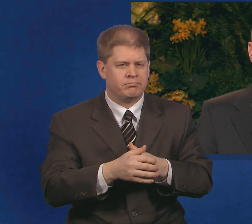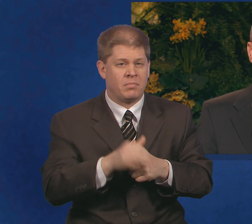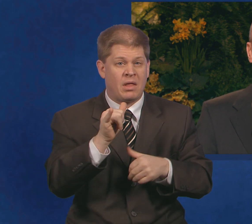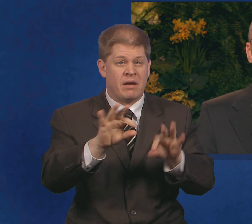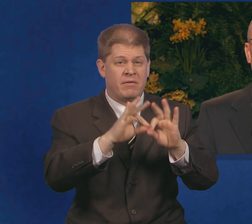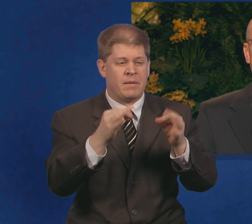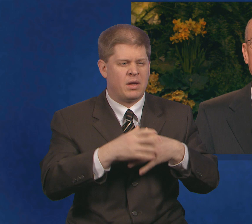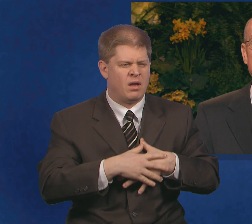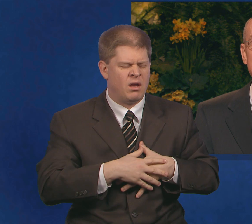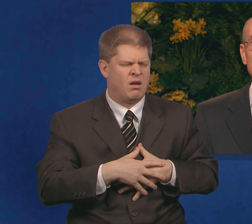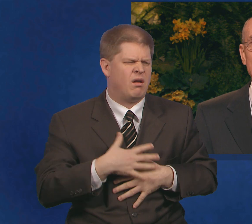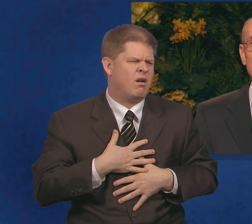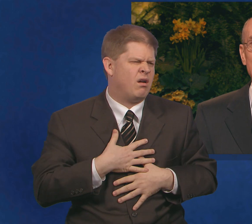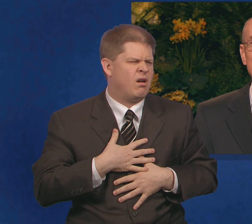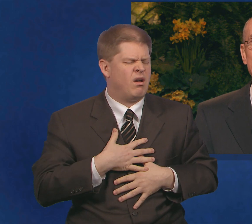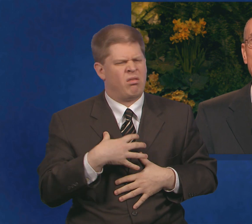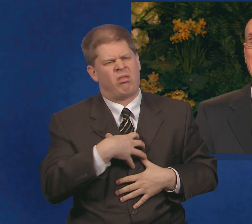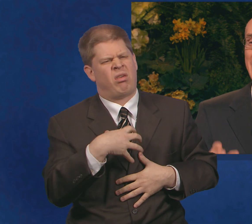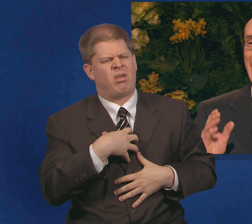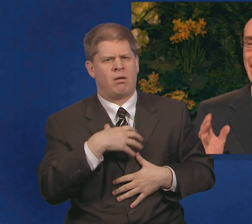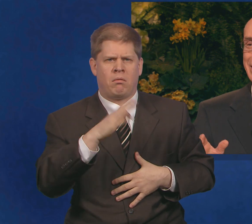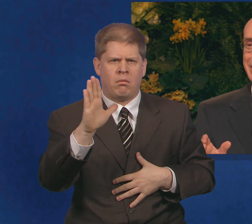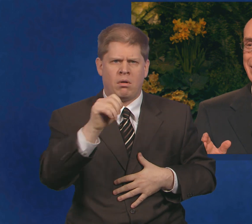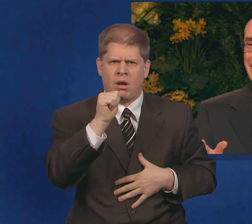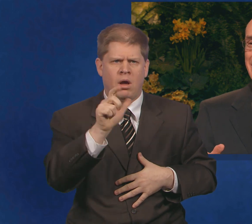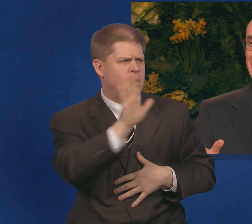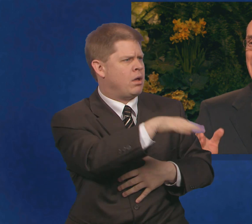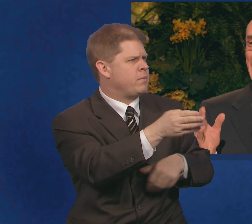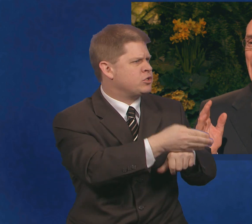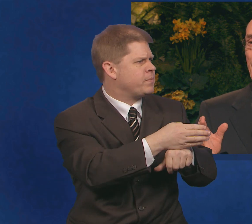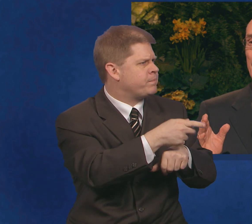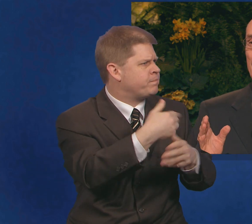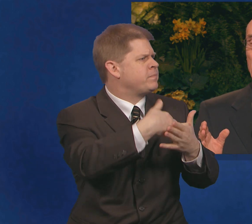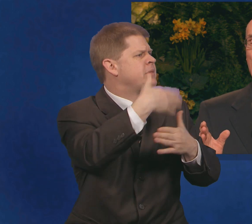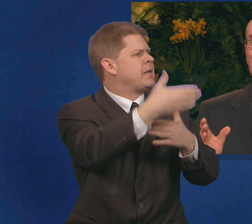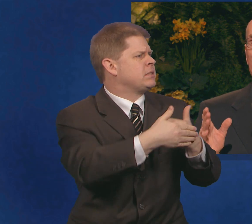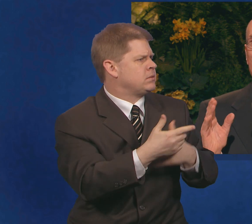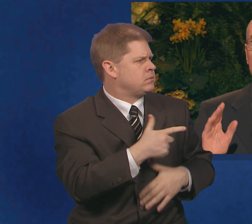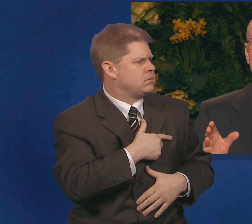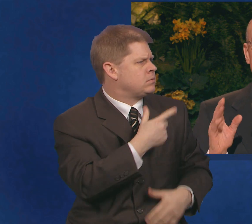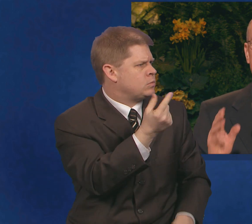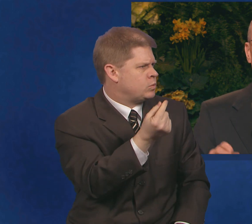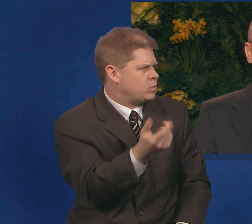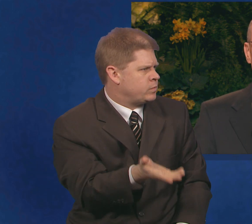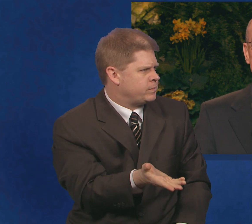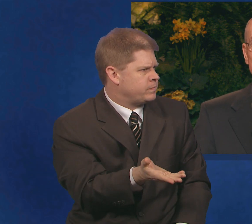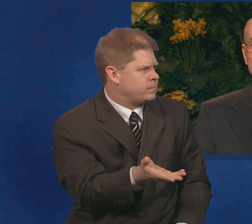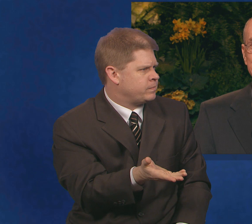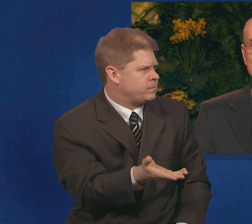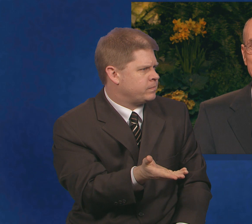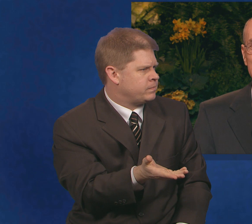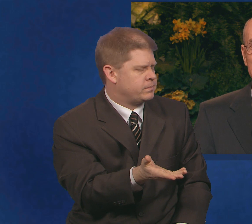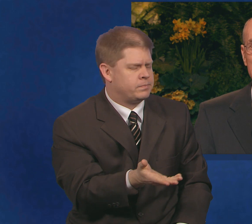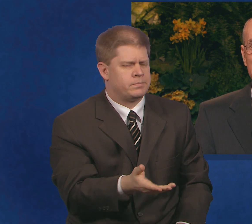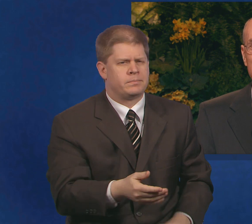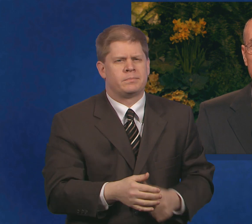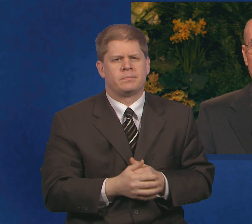They simply walked back to the bishop and asked, Now, what would you like us to do?